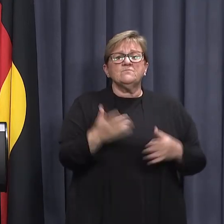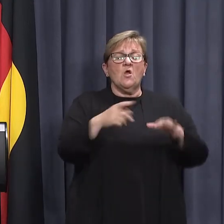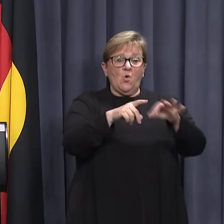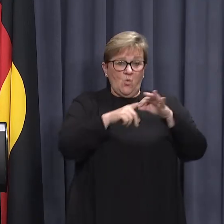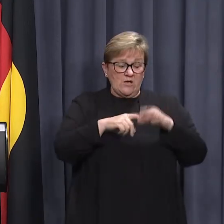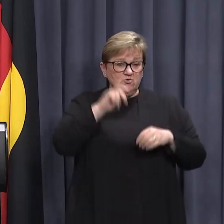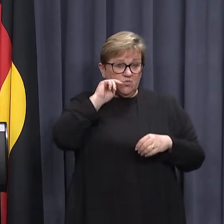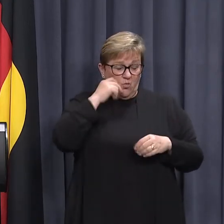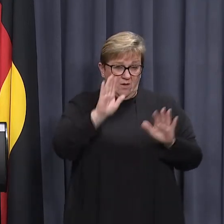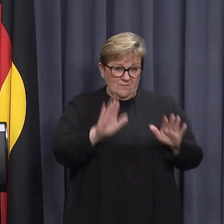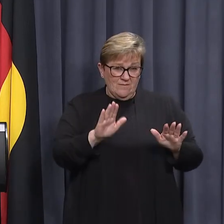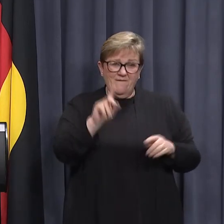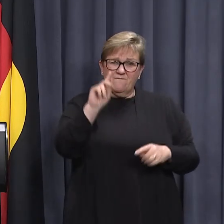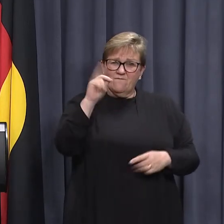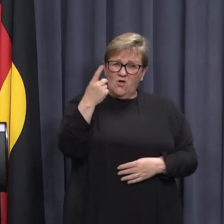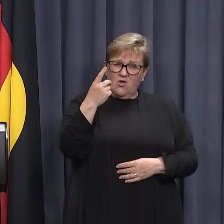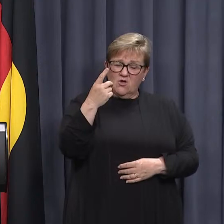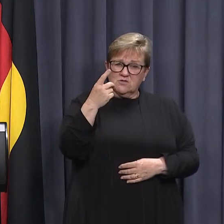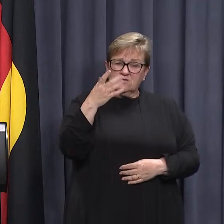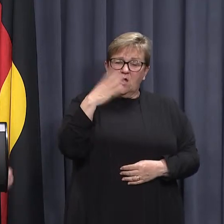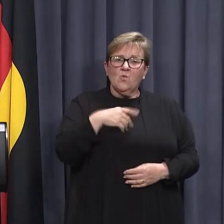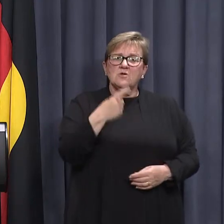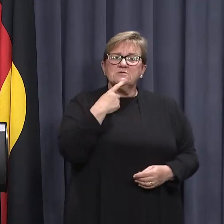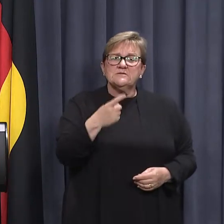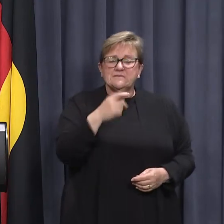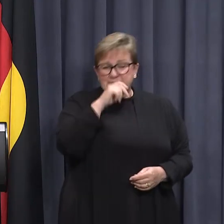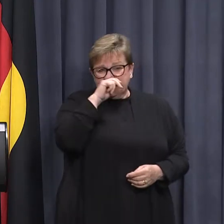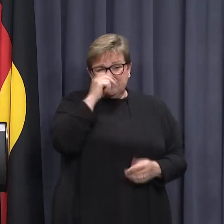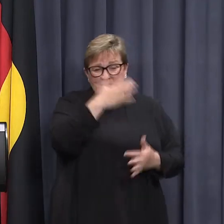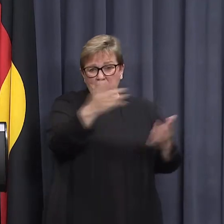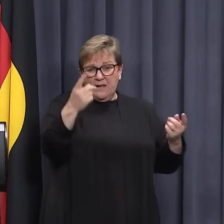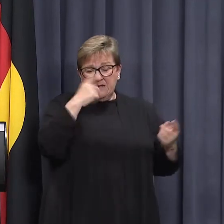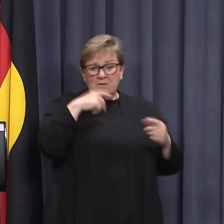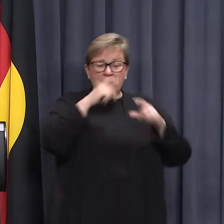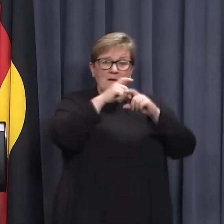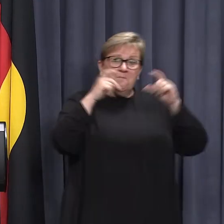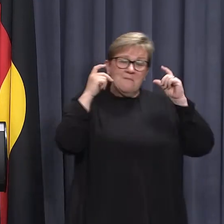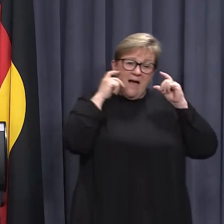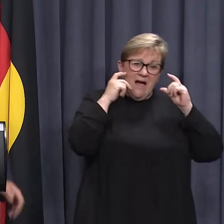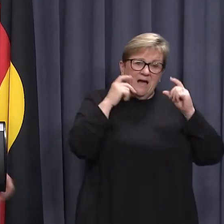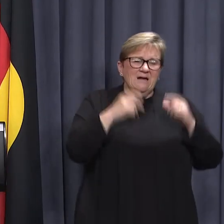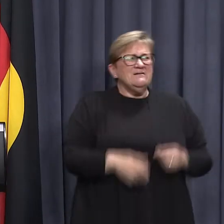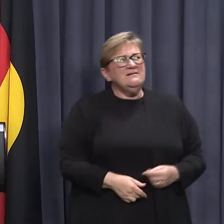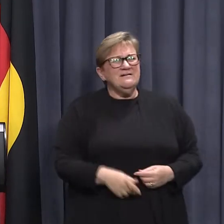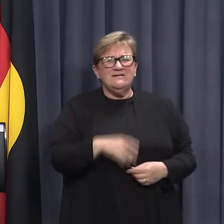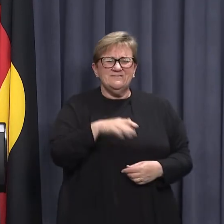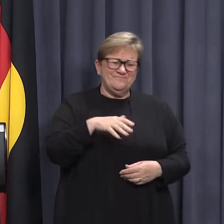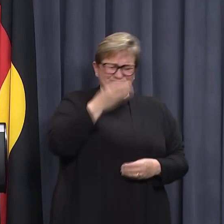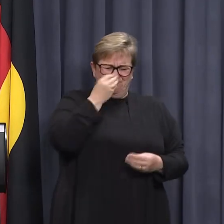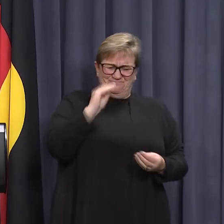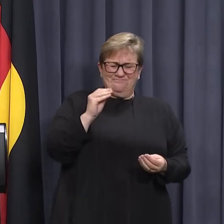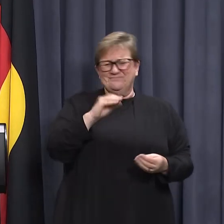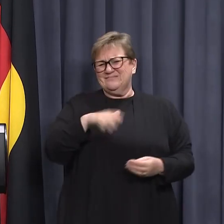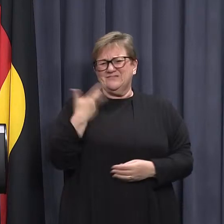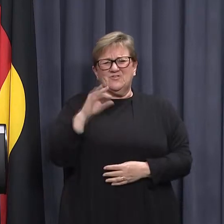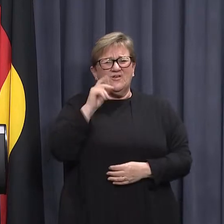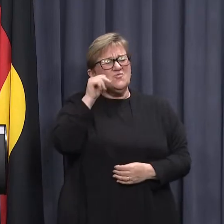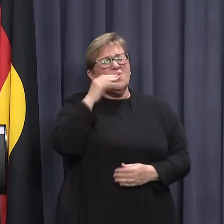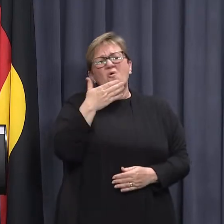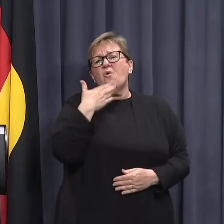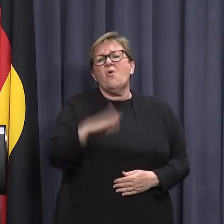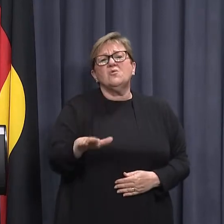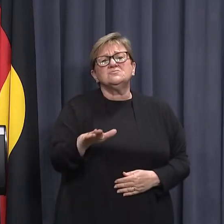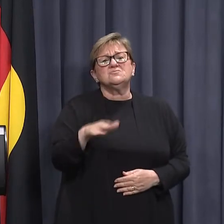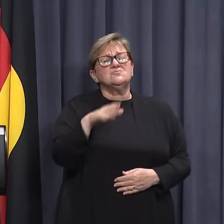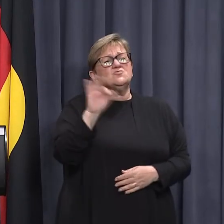questions in a moment but first I wanted to say for many of us wearing masks isn't fun. We know it's going to be a hot week